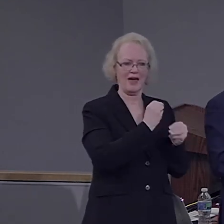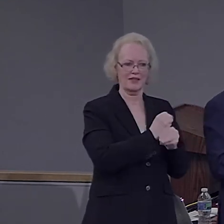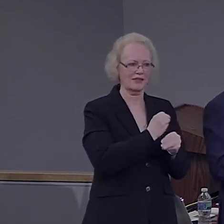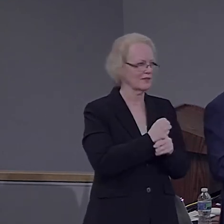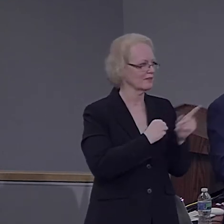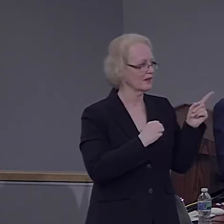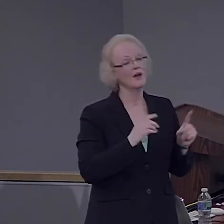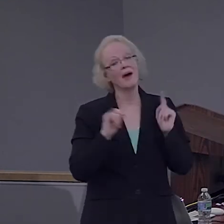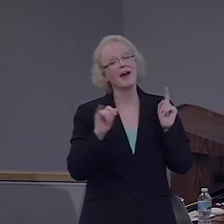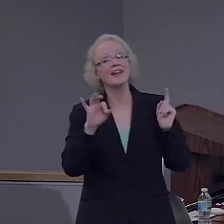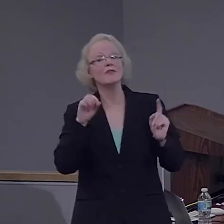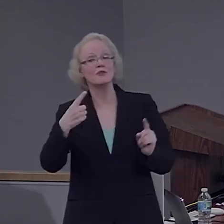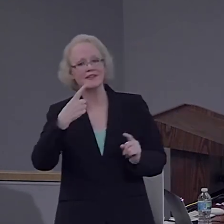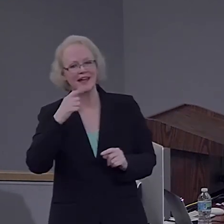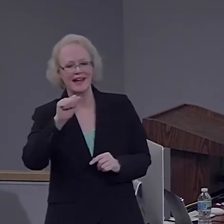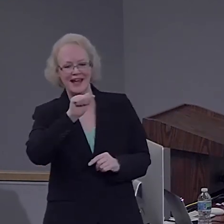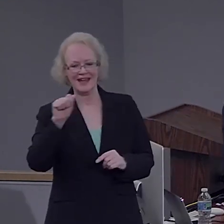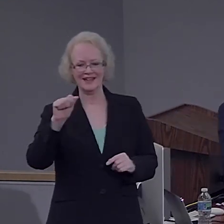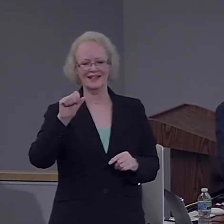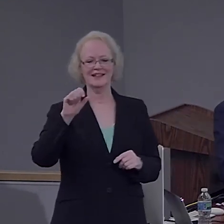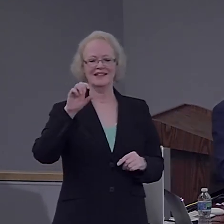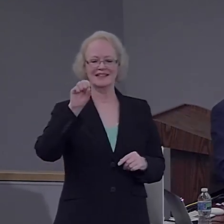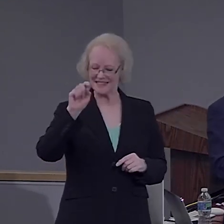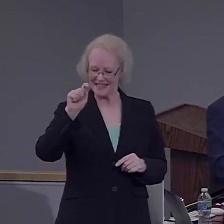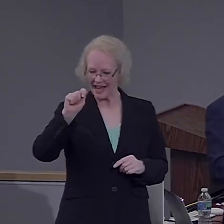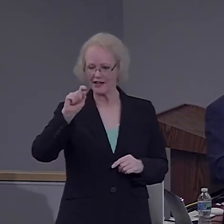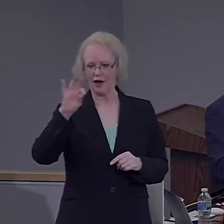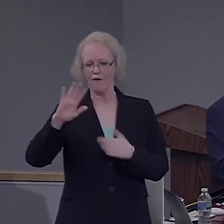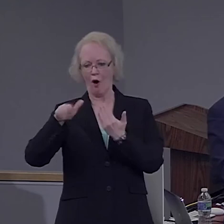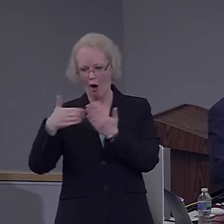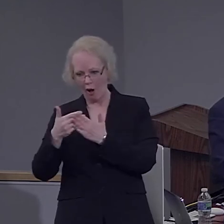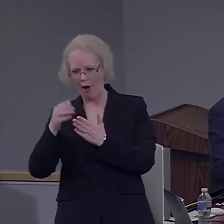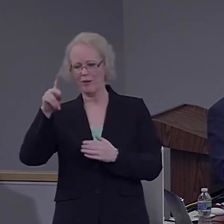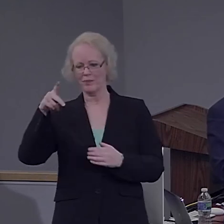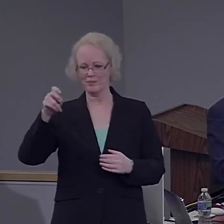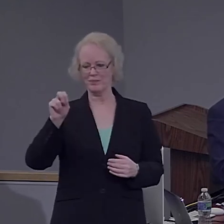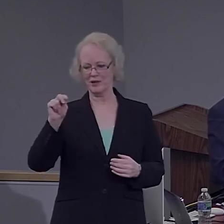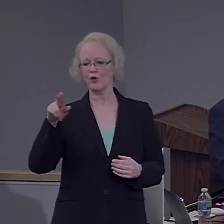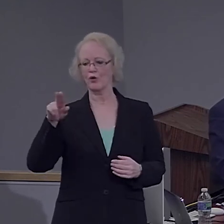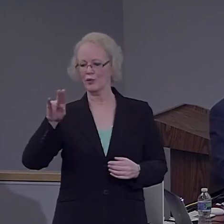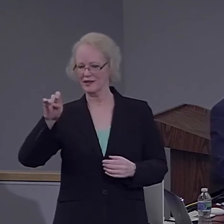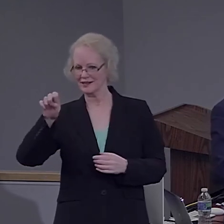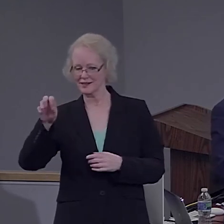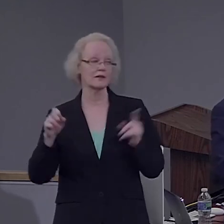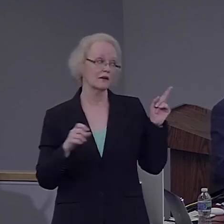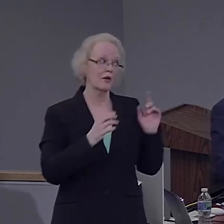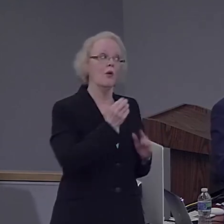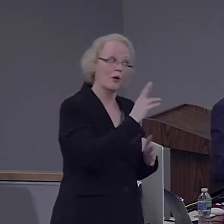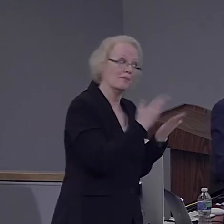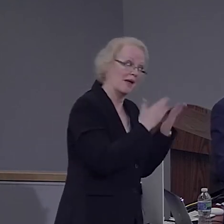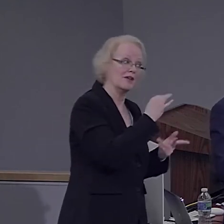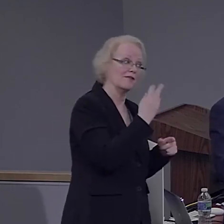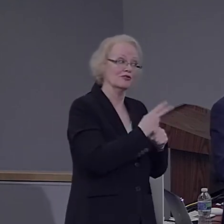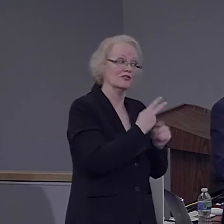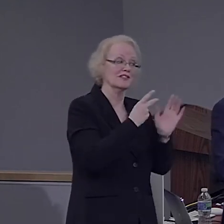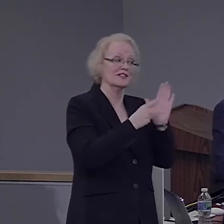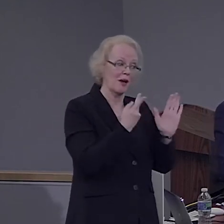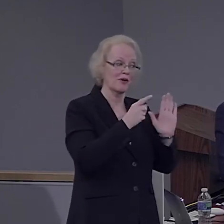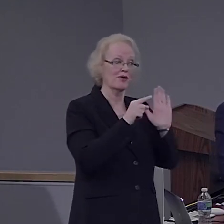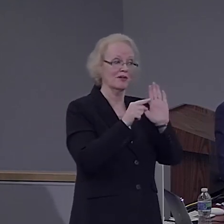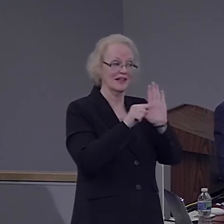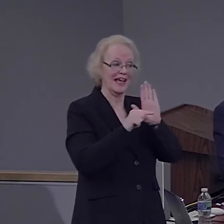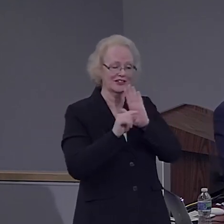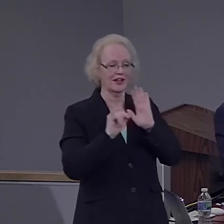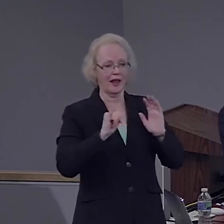birds, that might change it, right? Or maybe if you use double negation, like not all penguins are not birds,